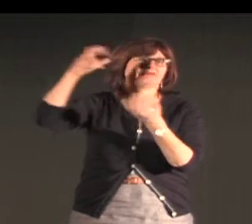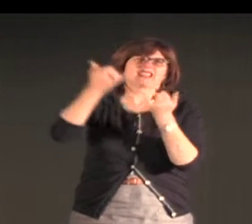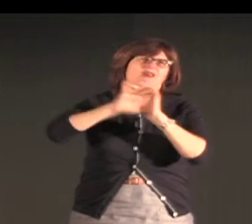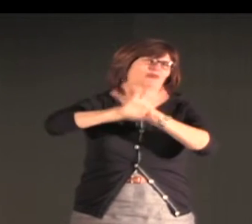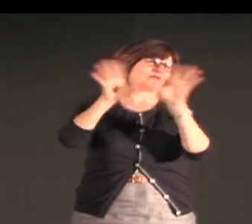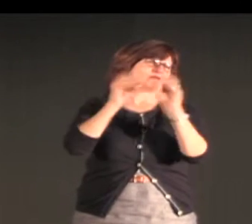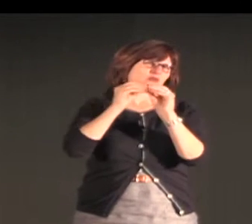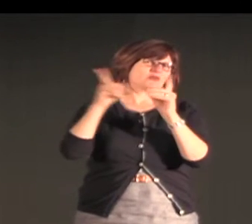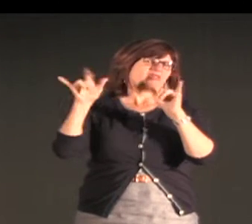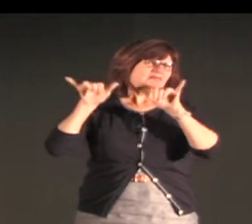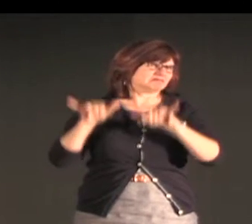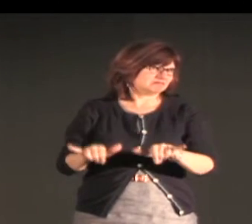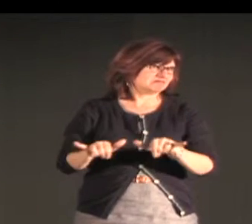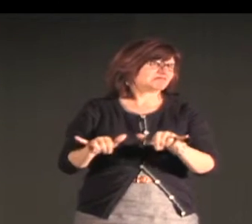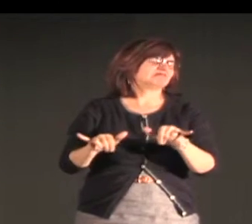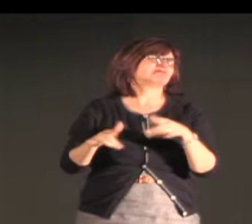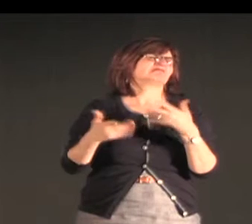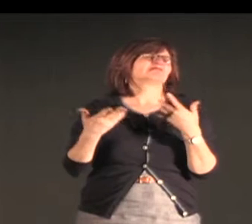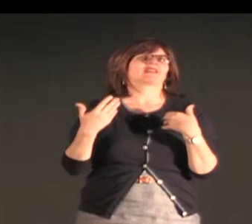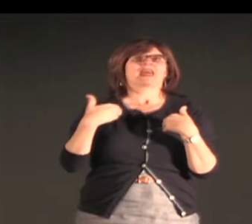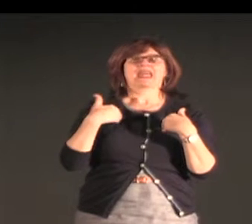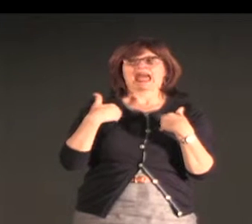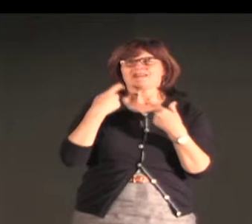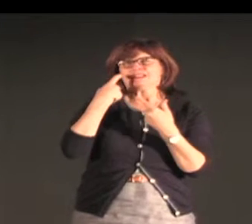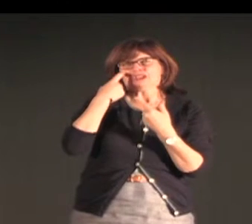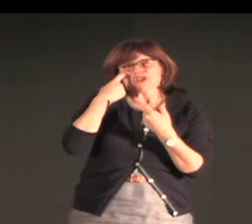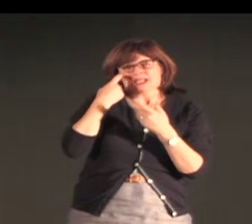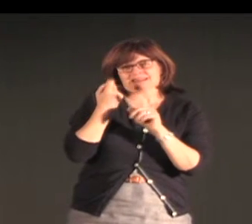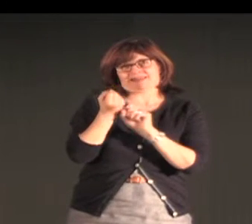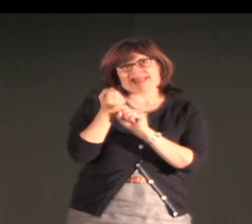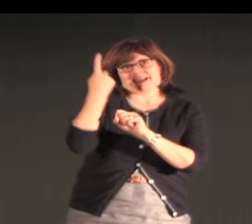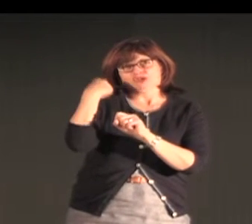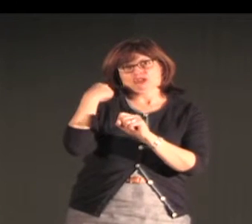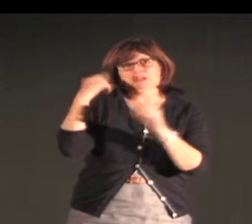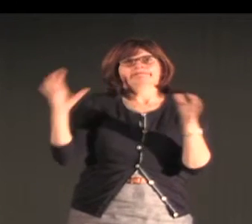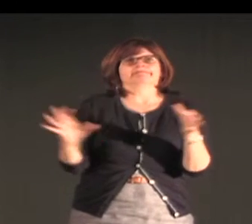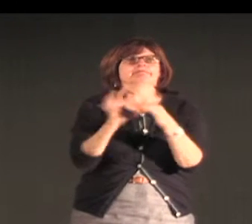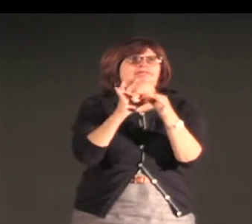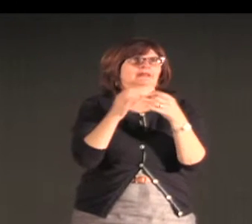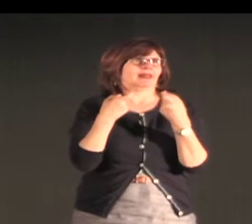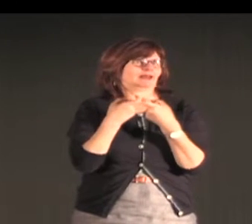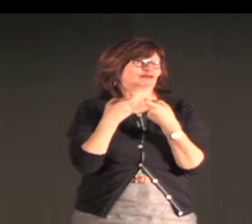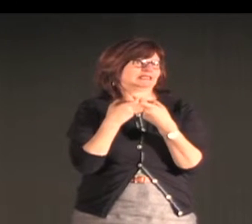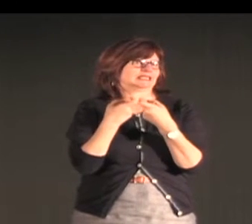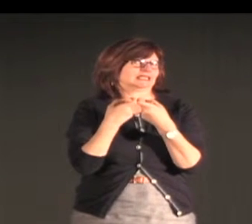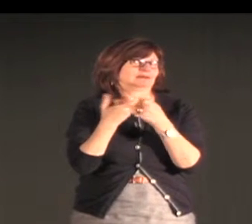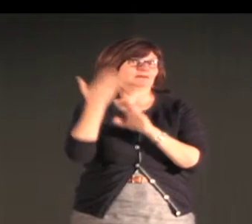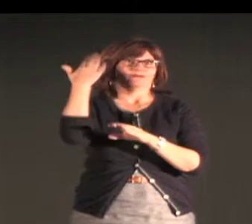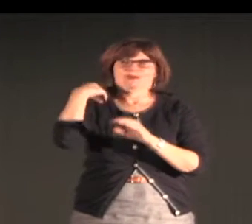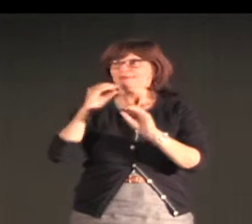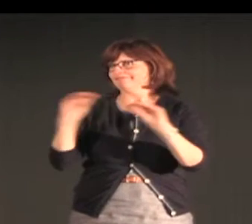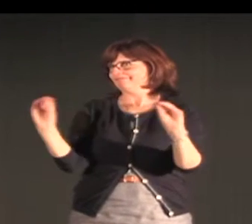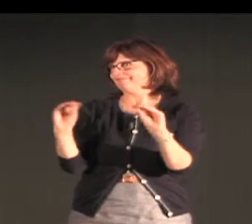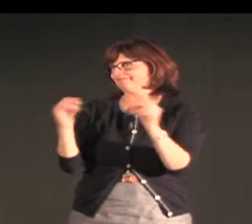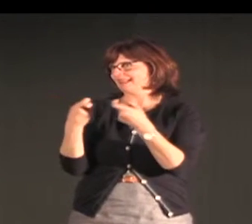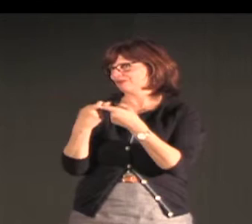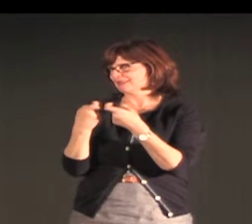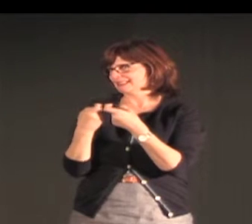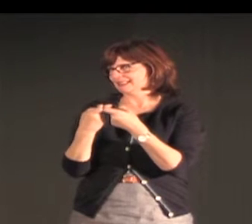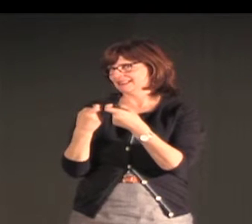They were, in fact, nomadic in the past, but they are much more rooted and stationary now. They do